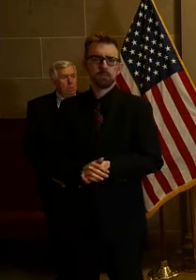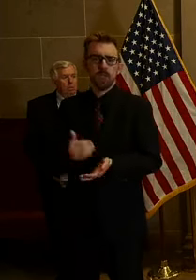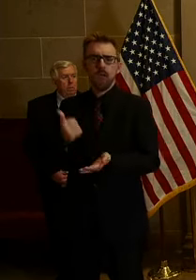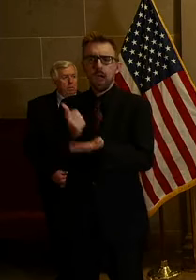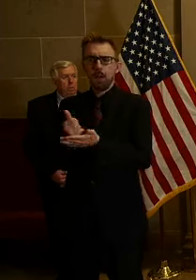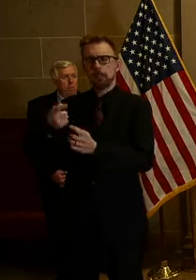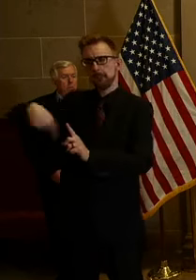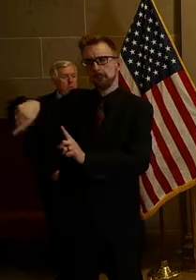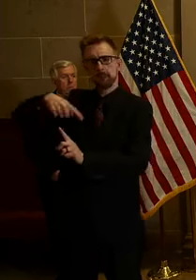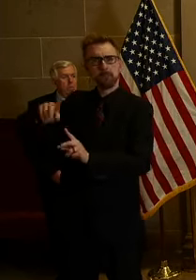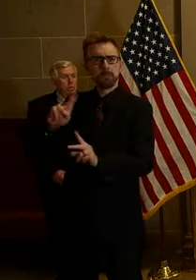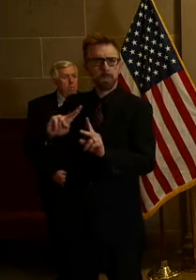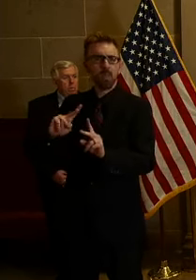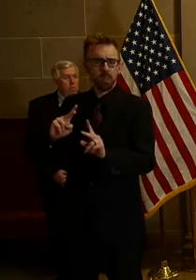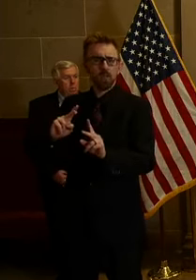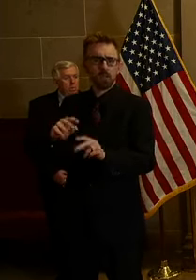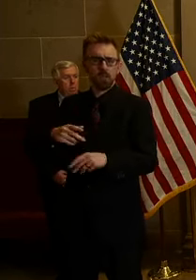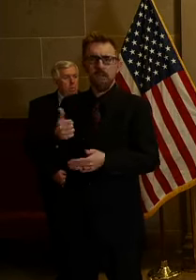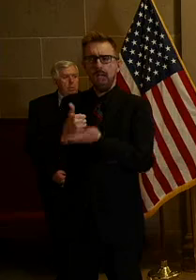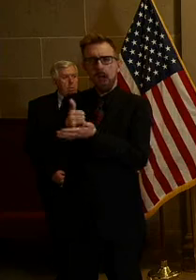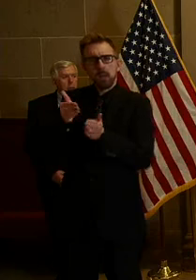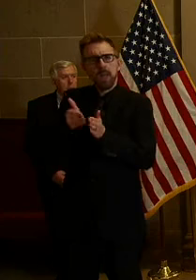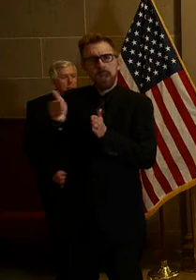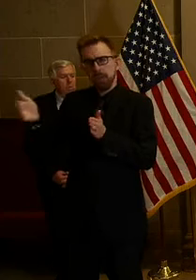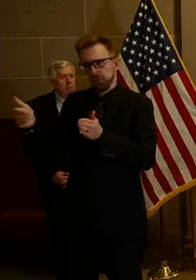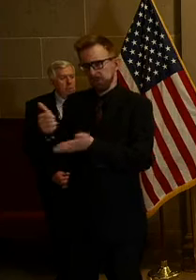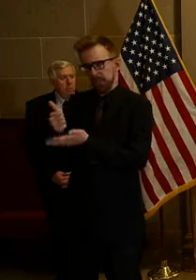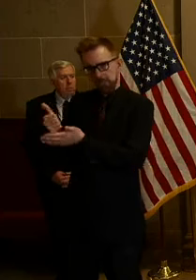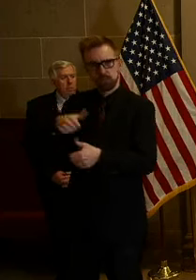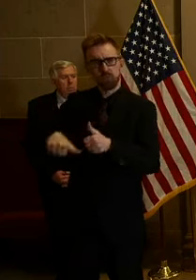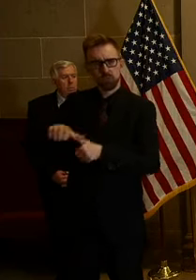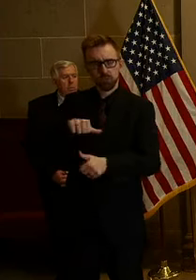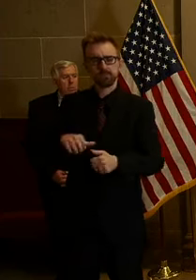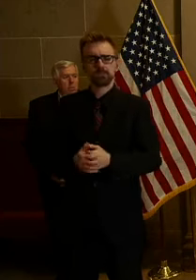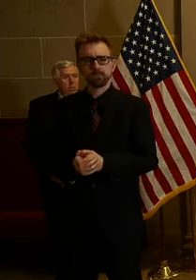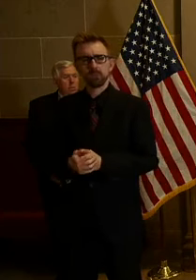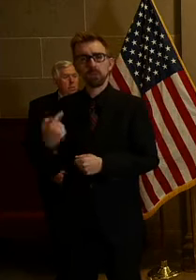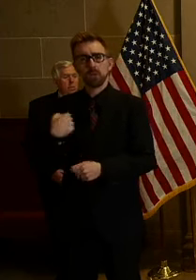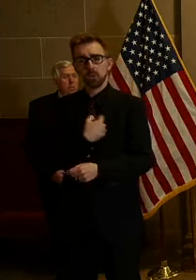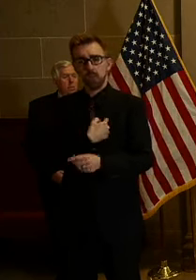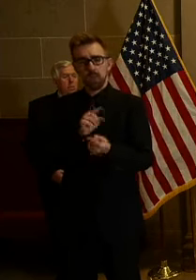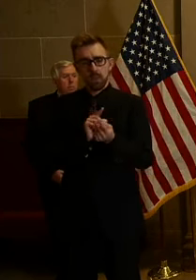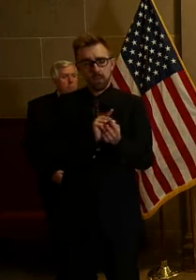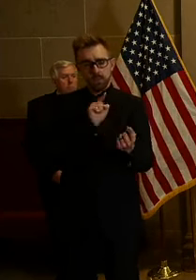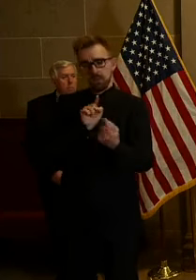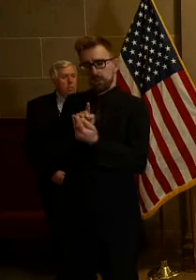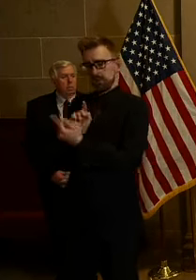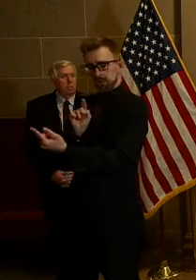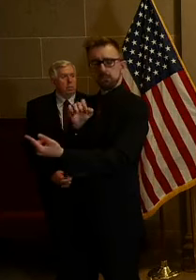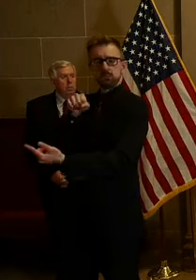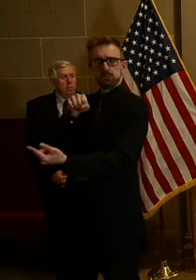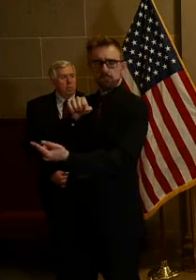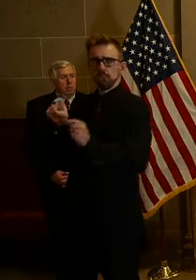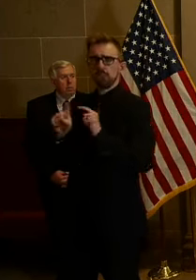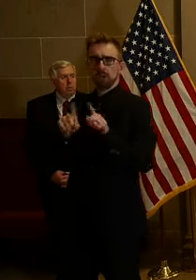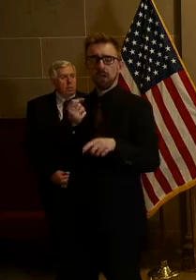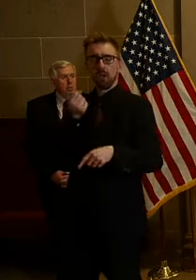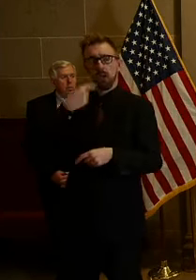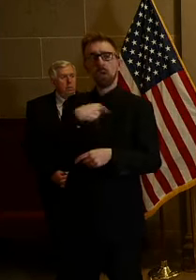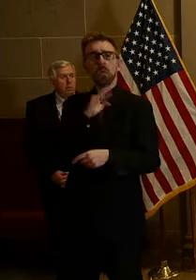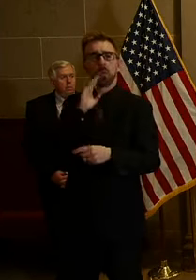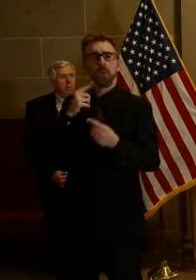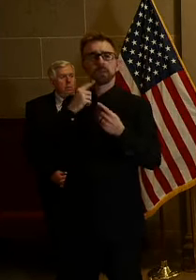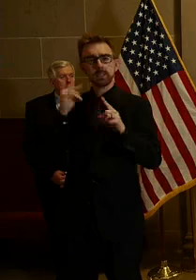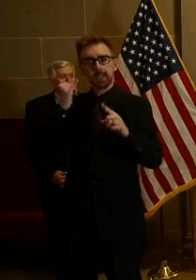help our neighbors. We may be using social distancing to combat this situation, but we will succeed